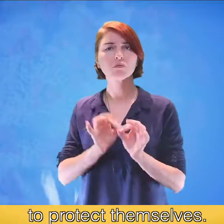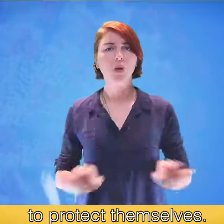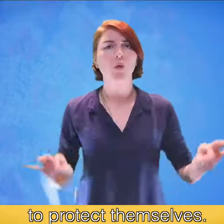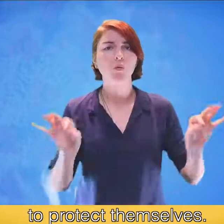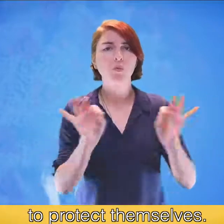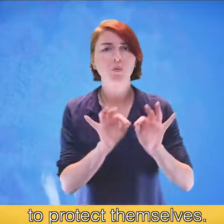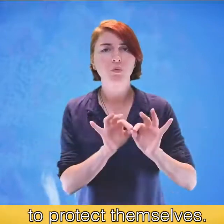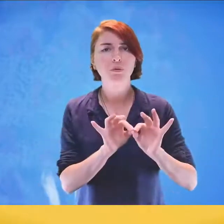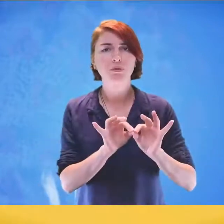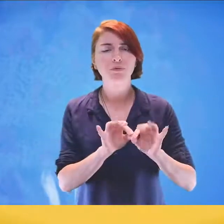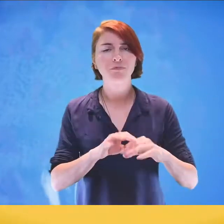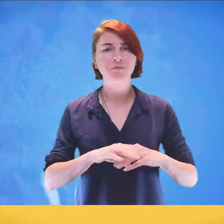themselves.